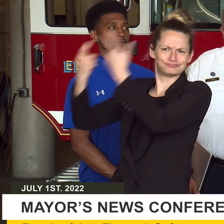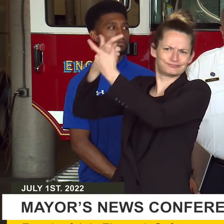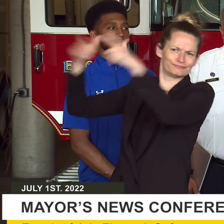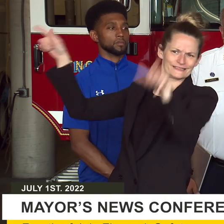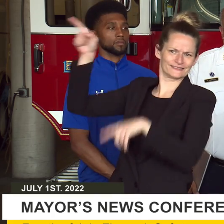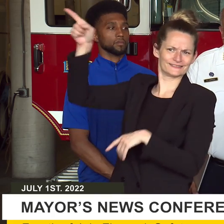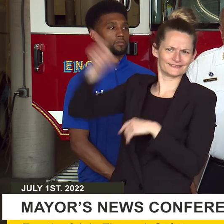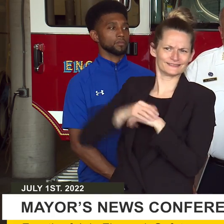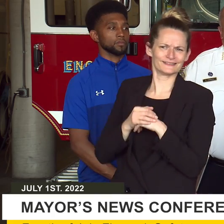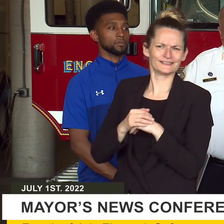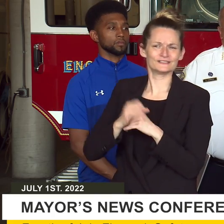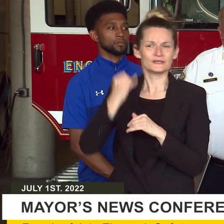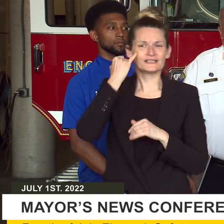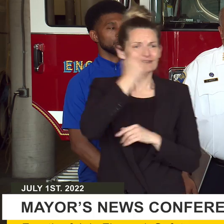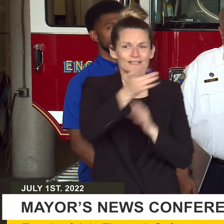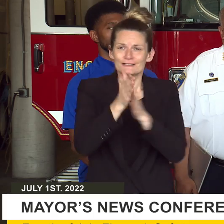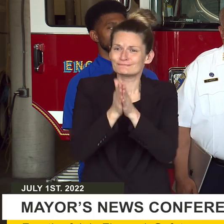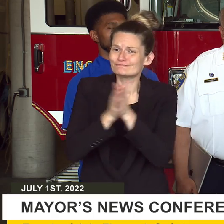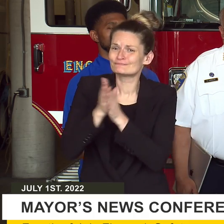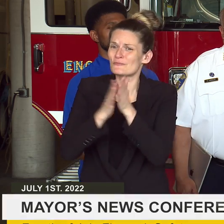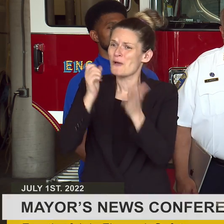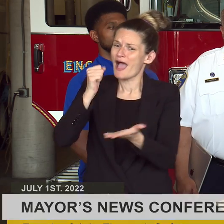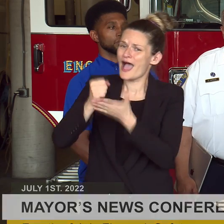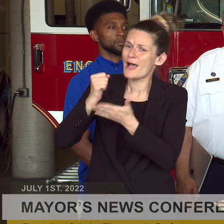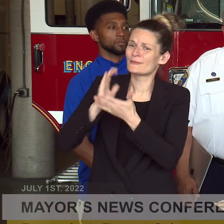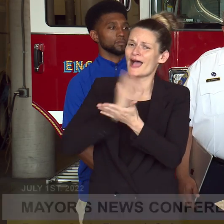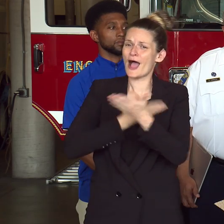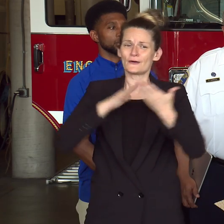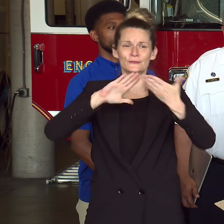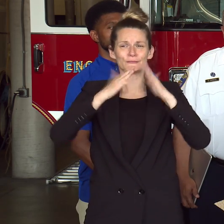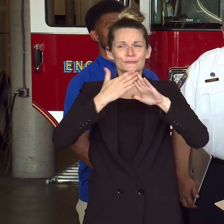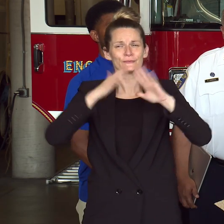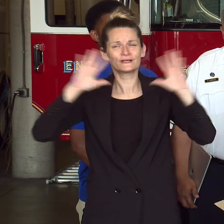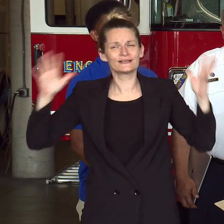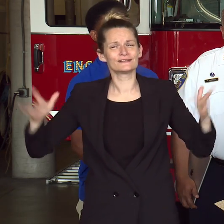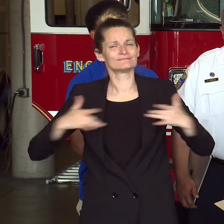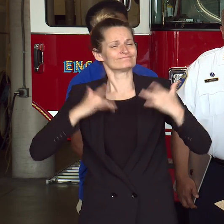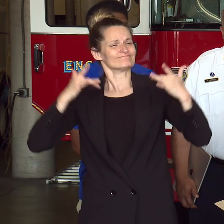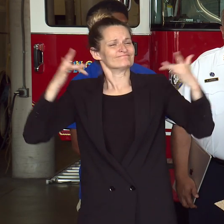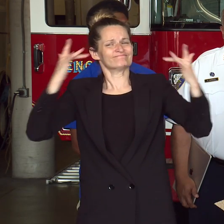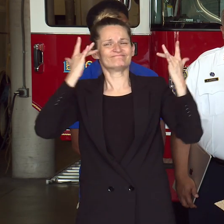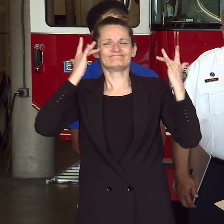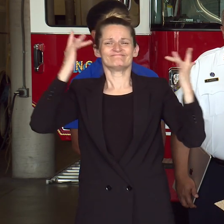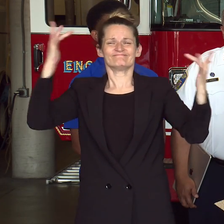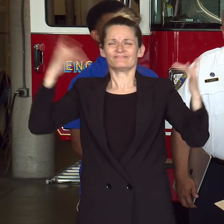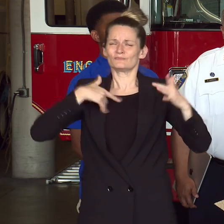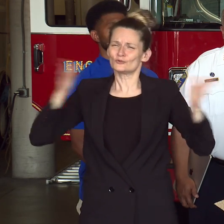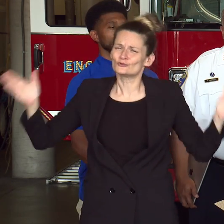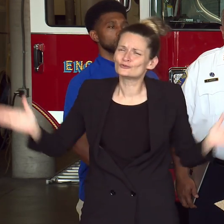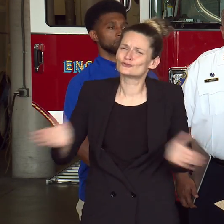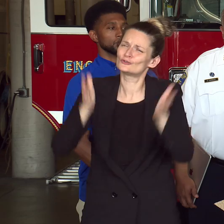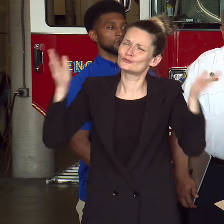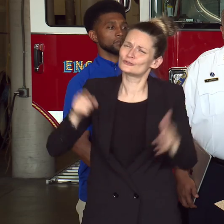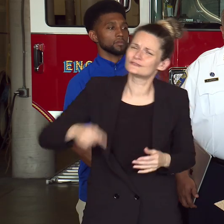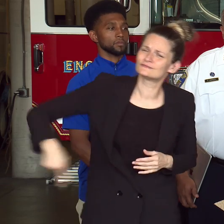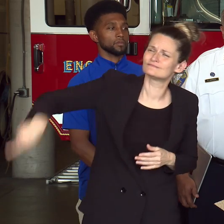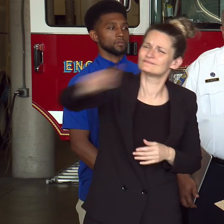neighborhood shine, we hope strongly to urge and consider safe alternatives.